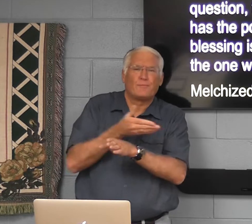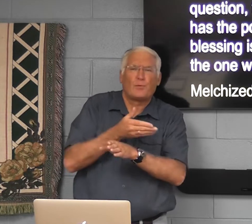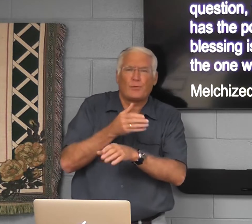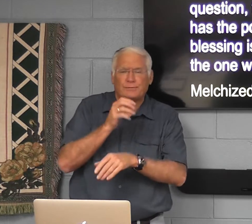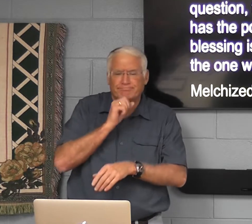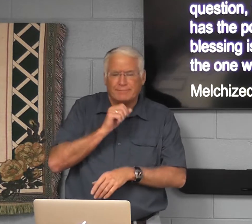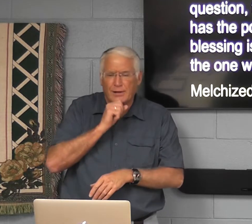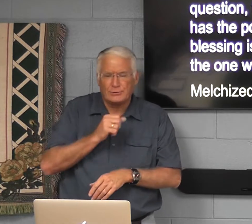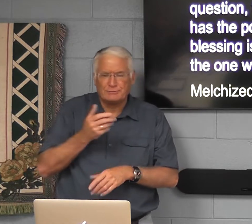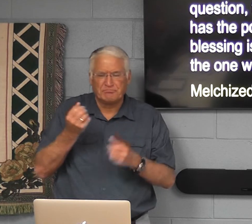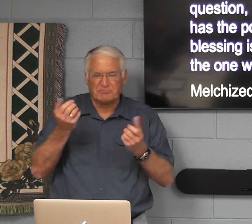he was.